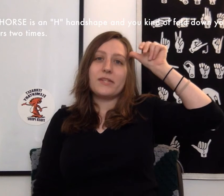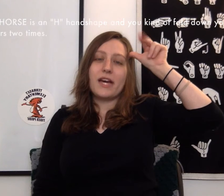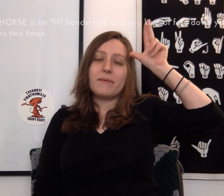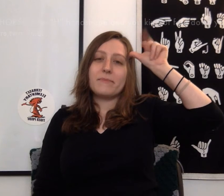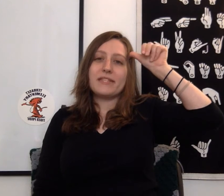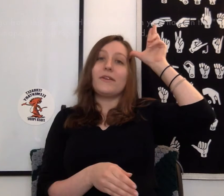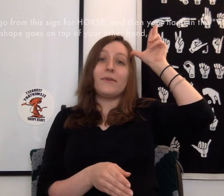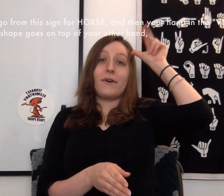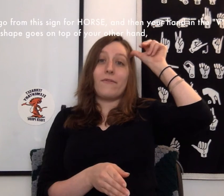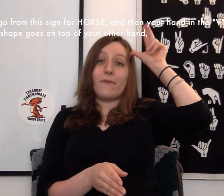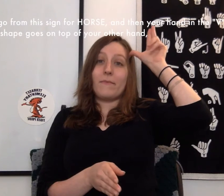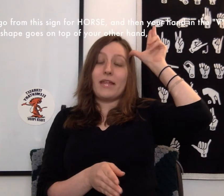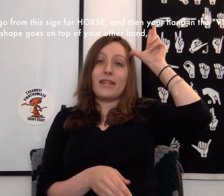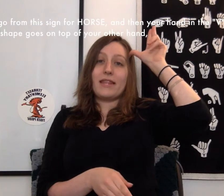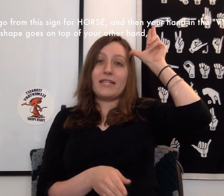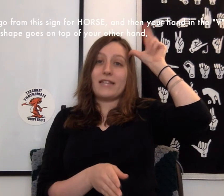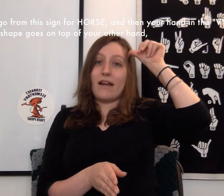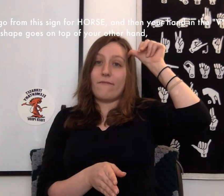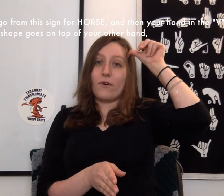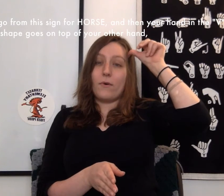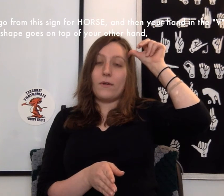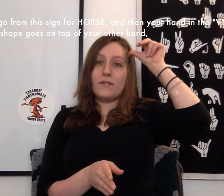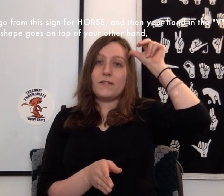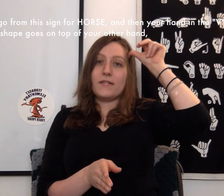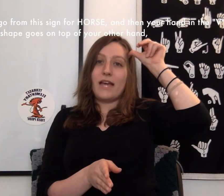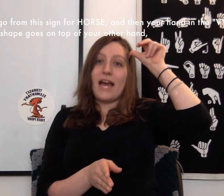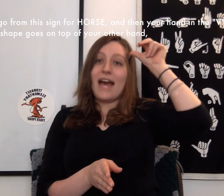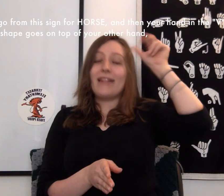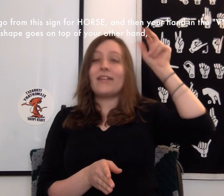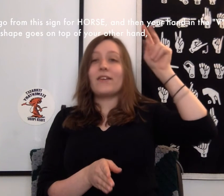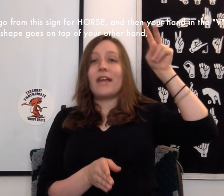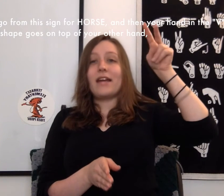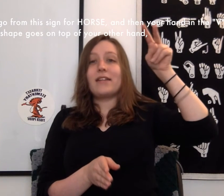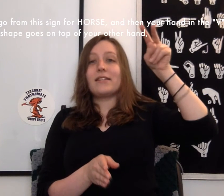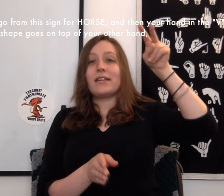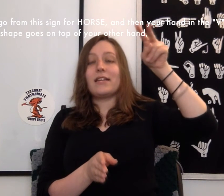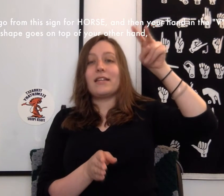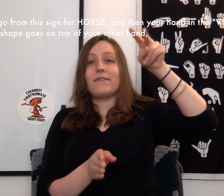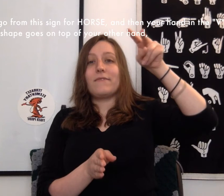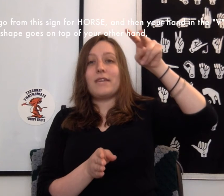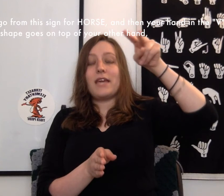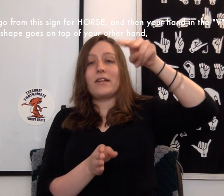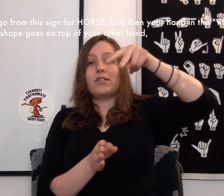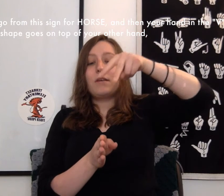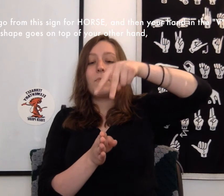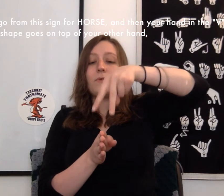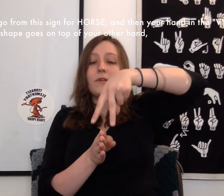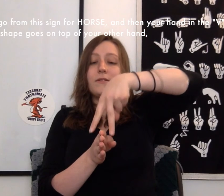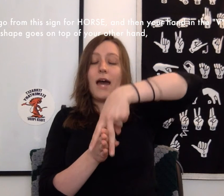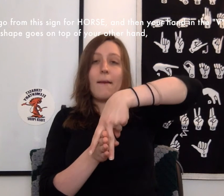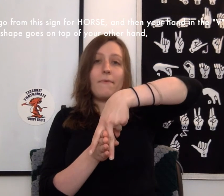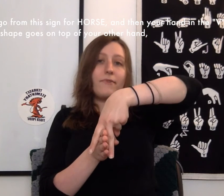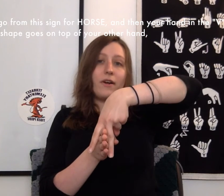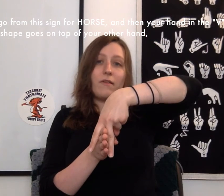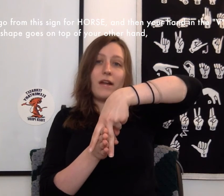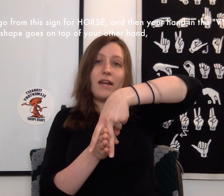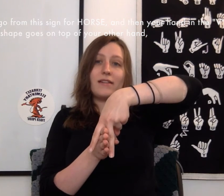times. You go from this sign for horse and then your hand in the V handshape goes on top of your other hand,